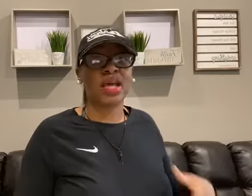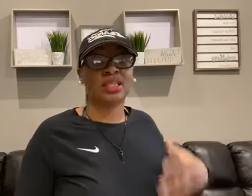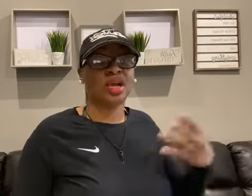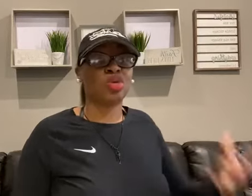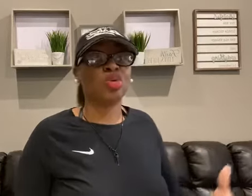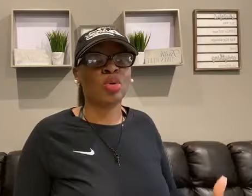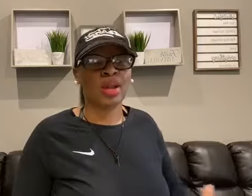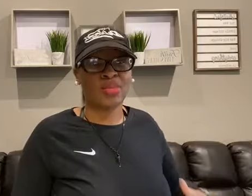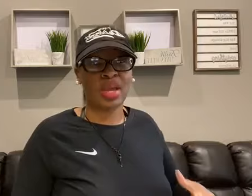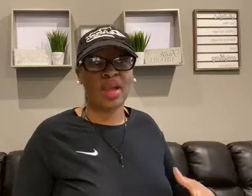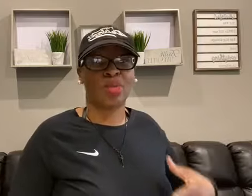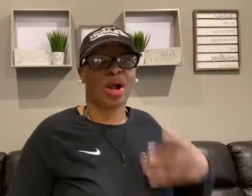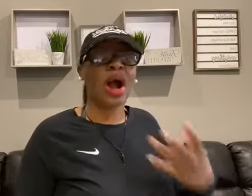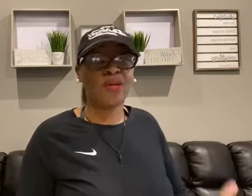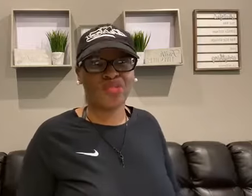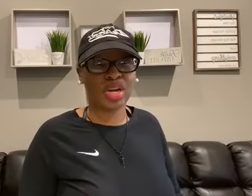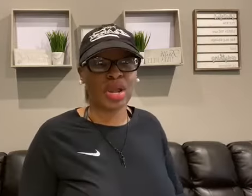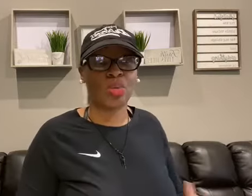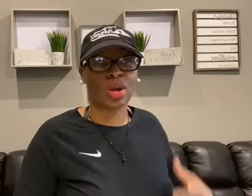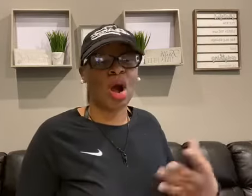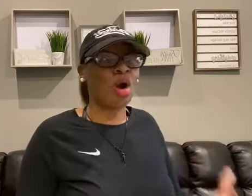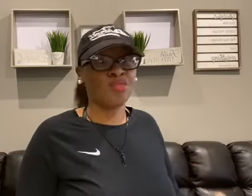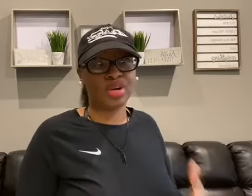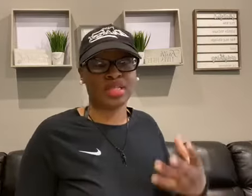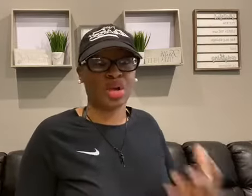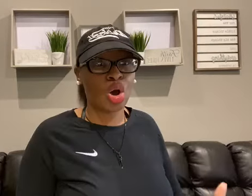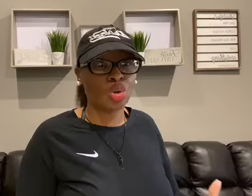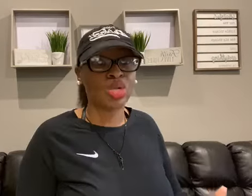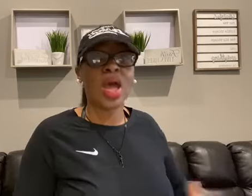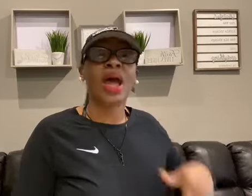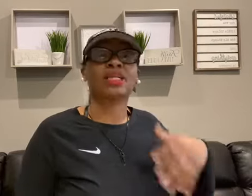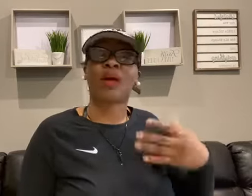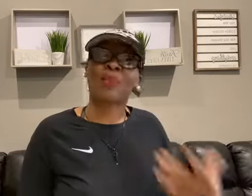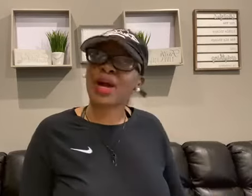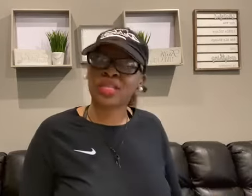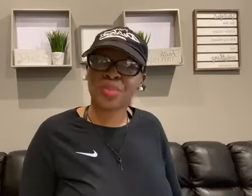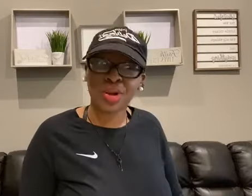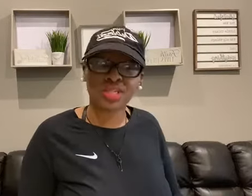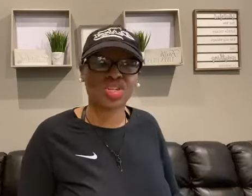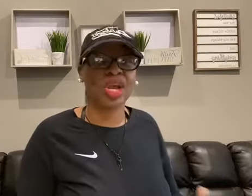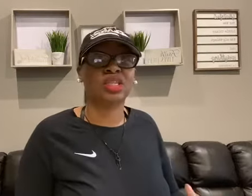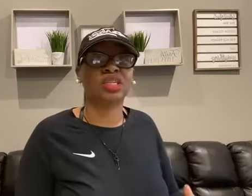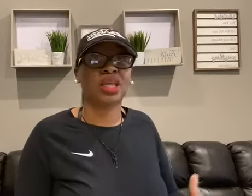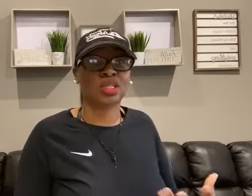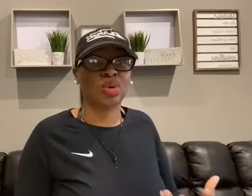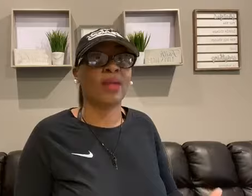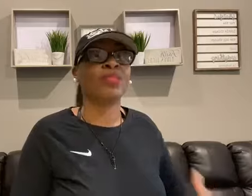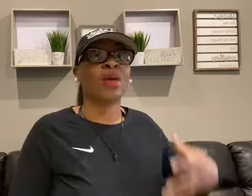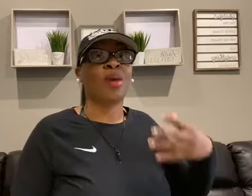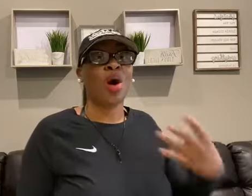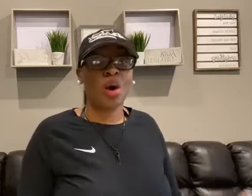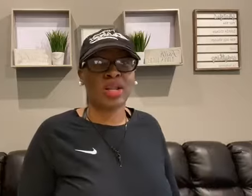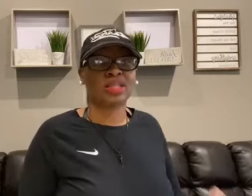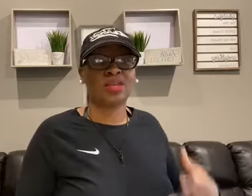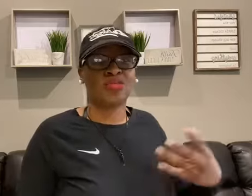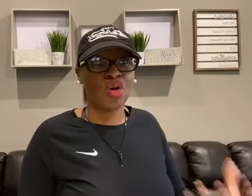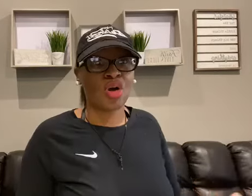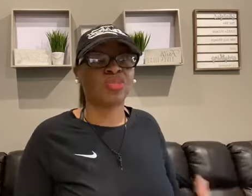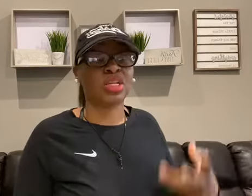as I grew and I became more confident in what I offered as a coach, as my price points changes, guess what? My audience evolved